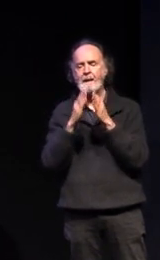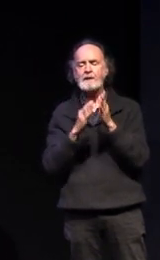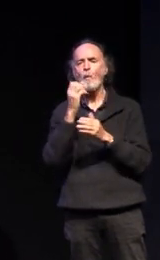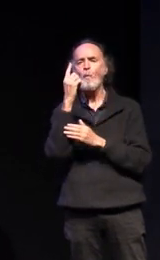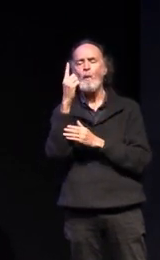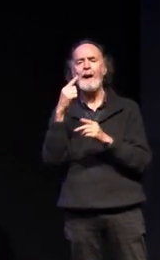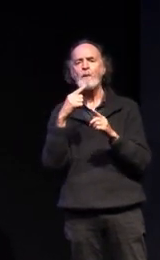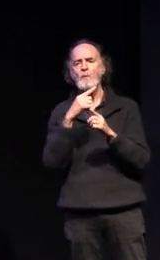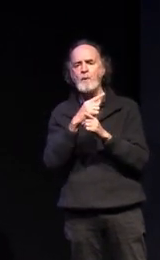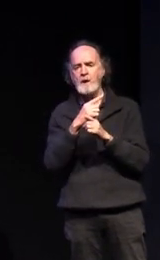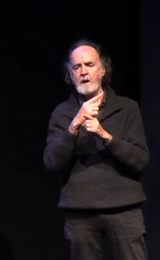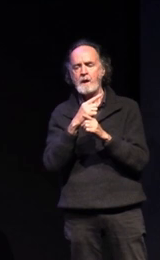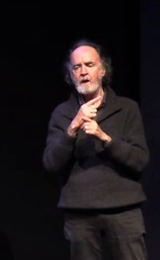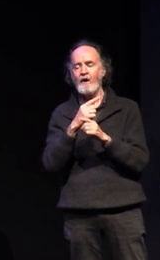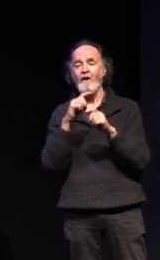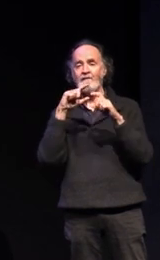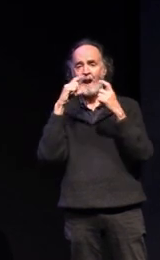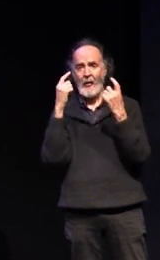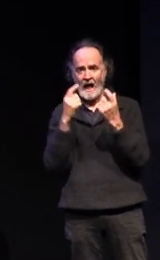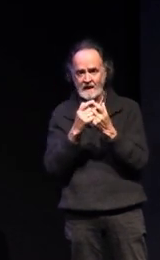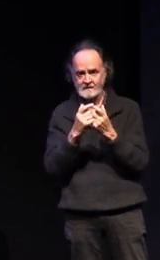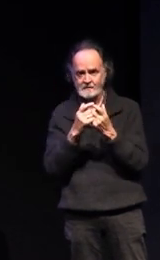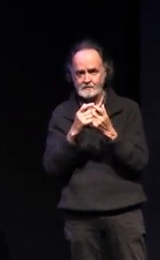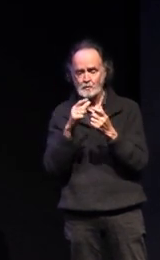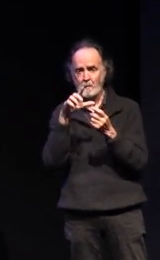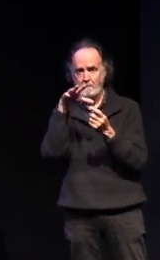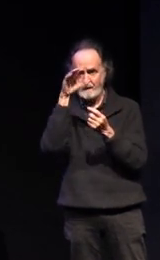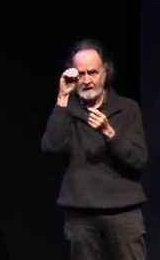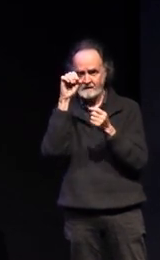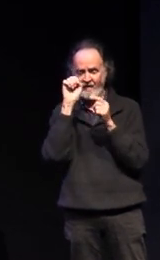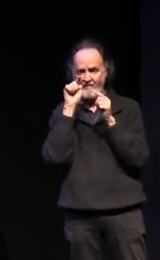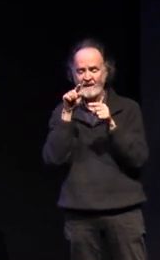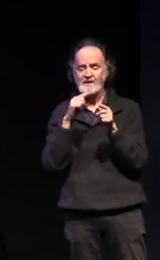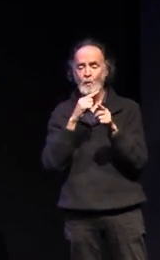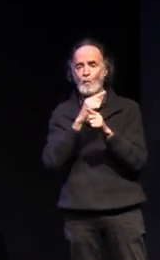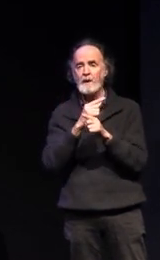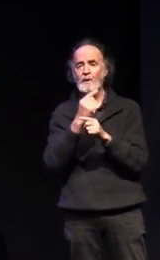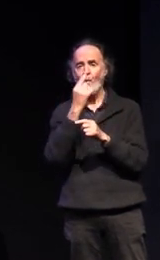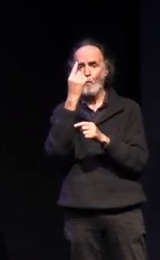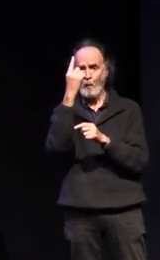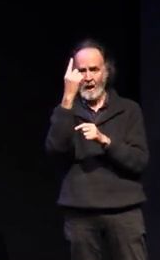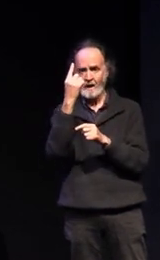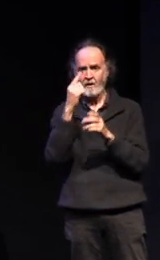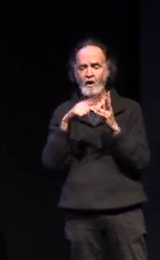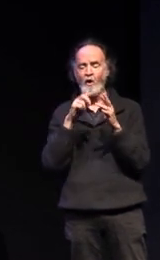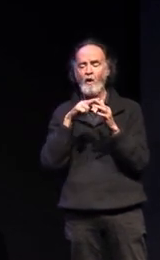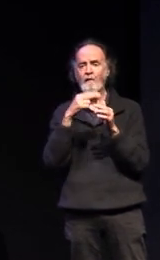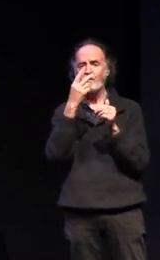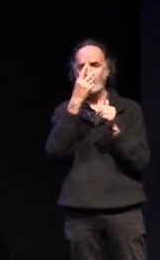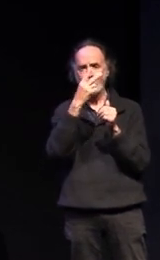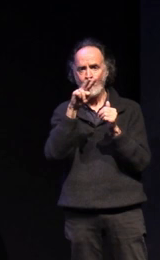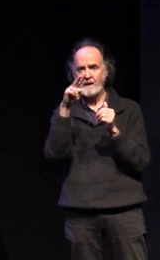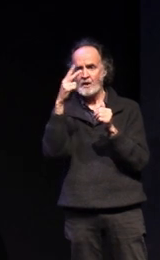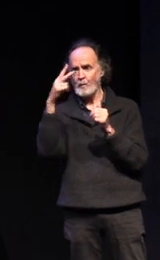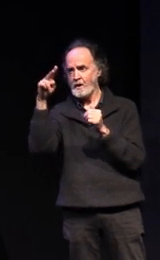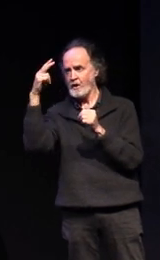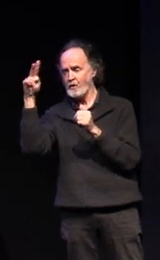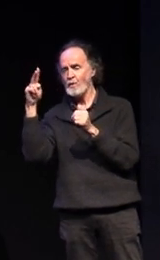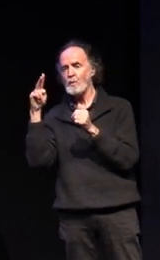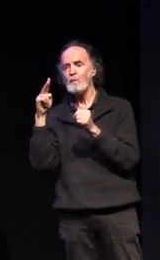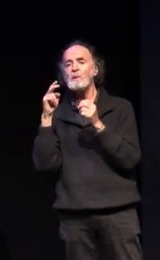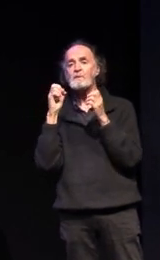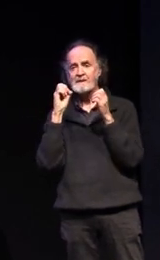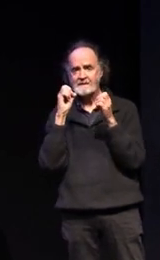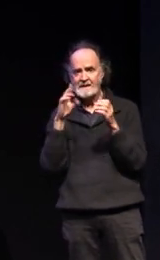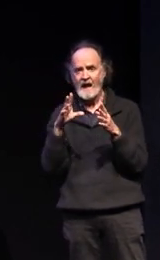the classes that you've chosen for next year and it is week one of our 2022 curriculum so we're beginning week